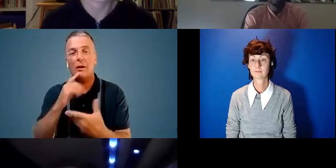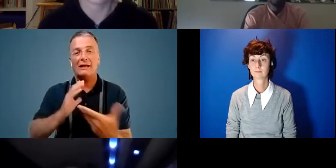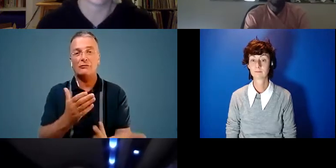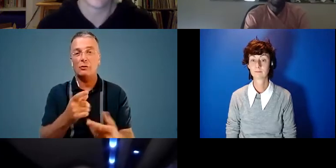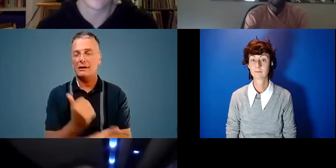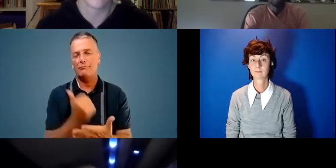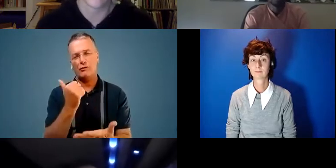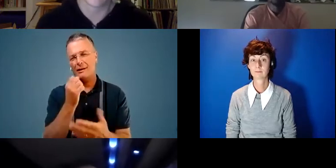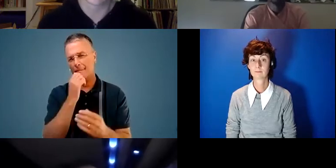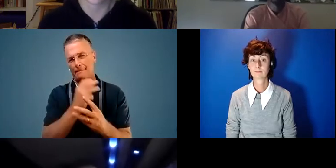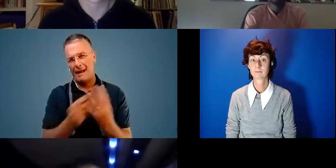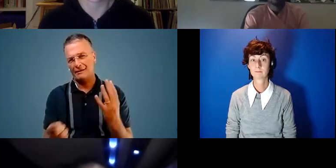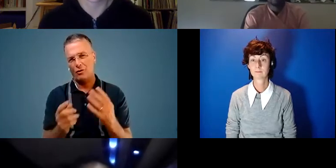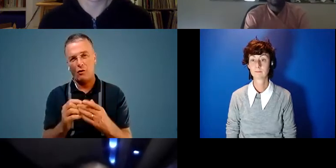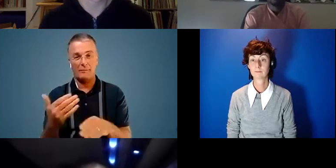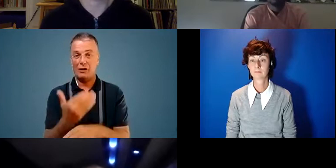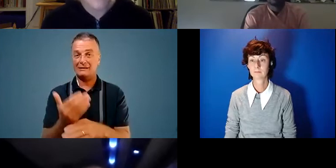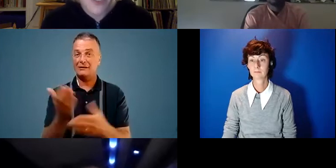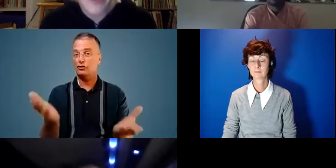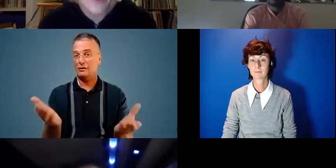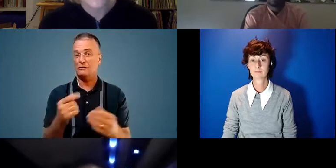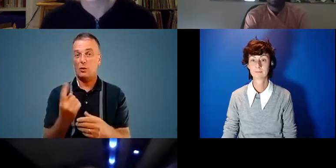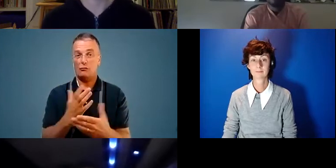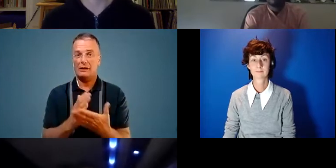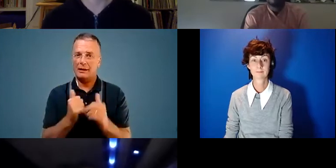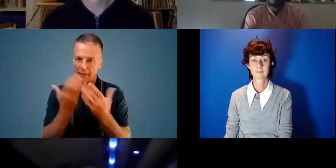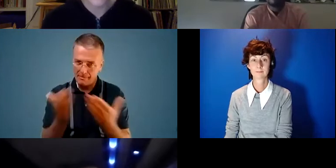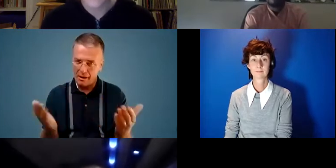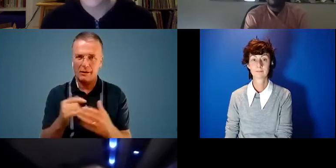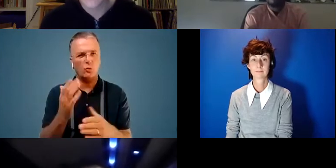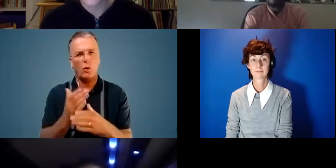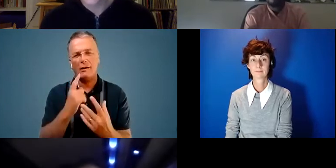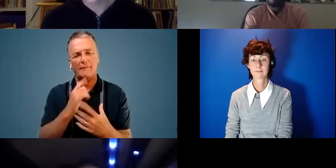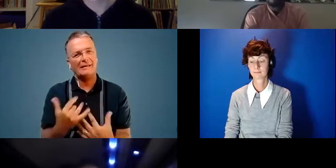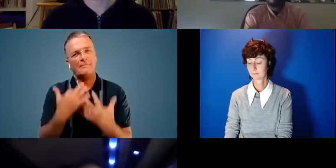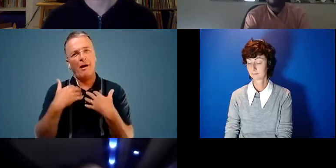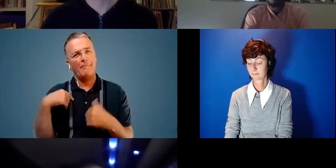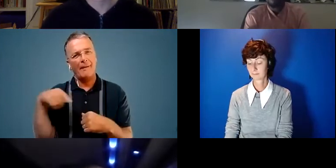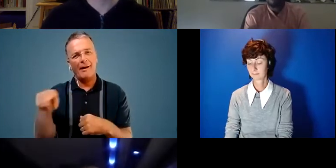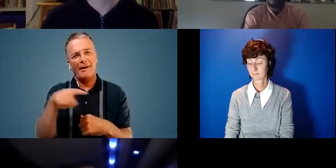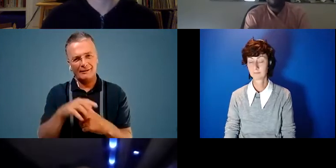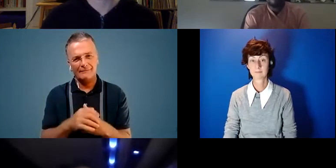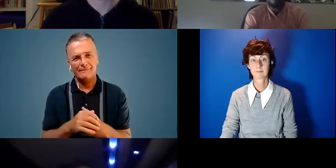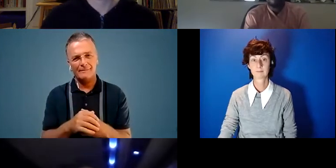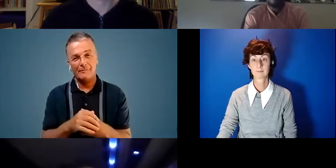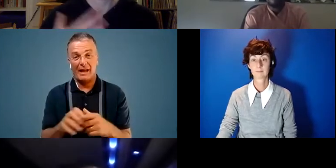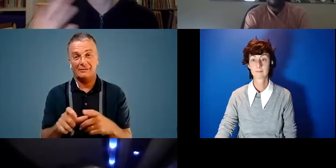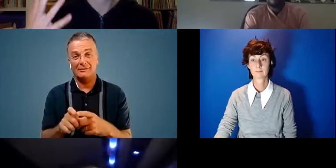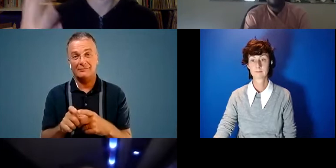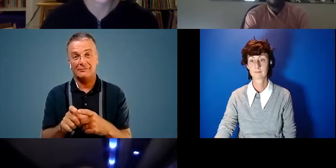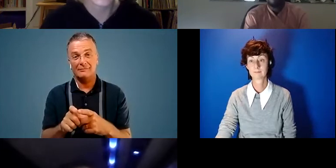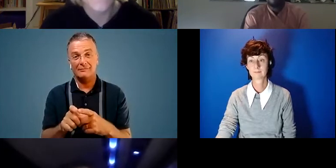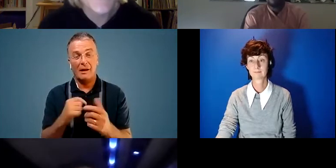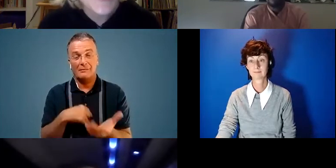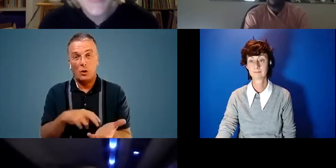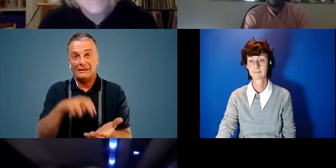brilliant panel of practitioners who I really admire, whose work I've been so inspired by. So, I'm